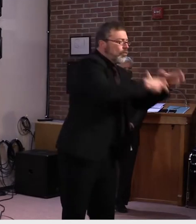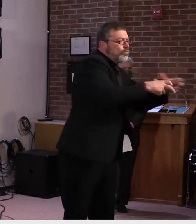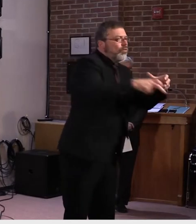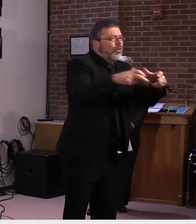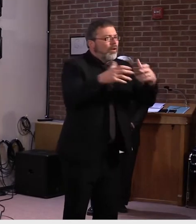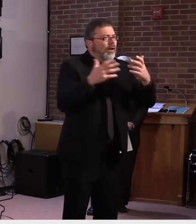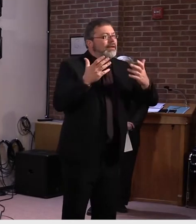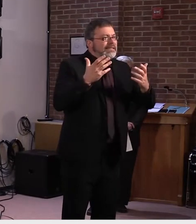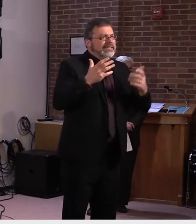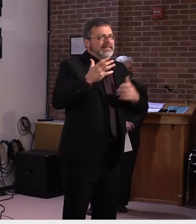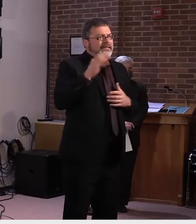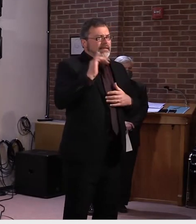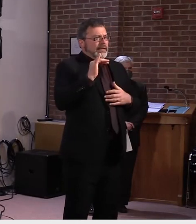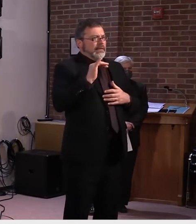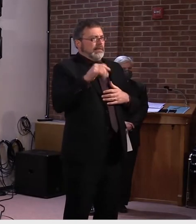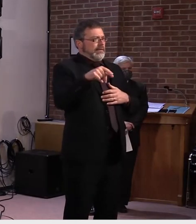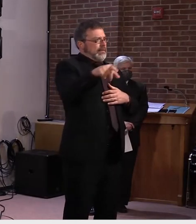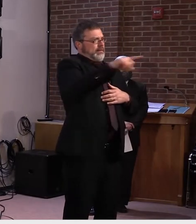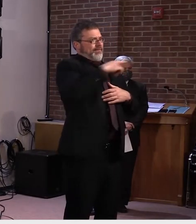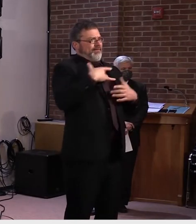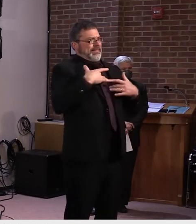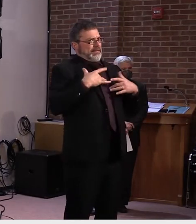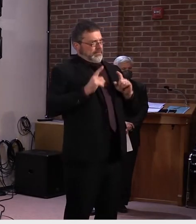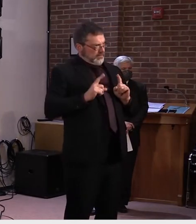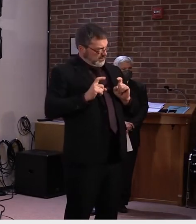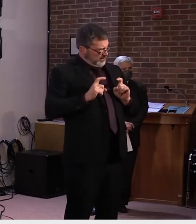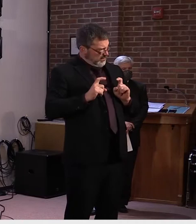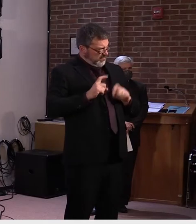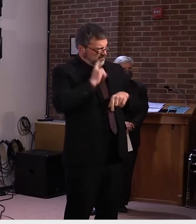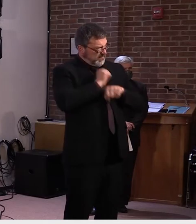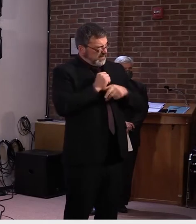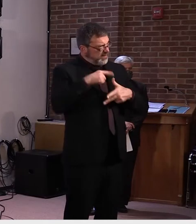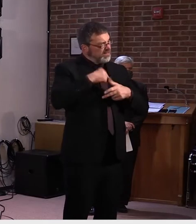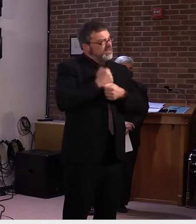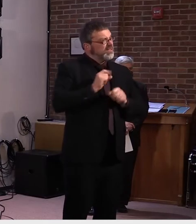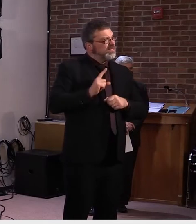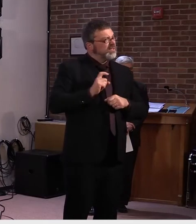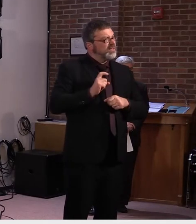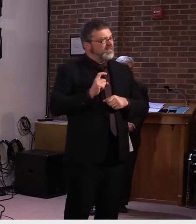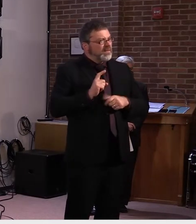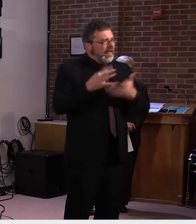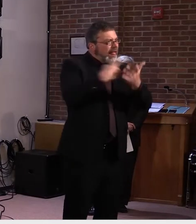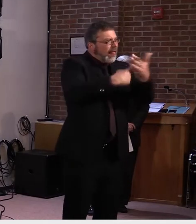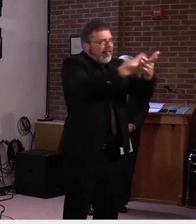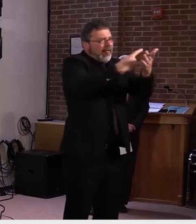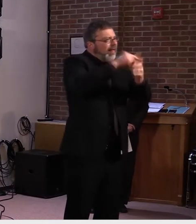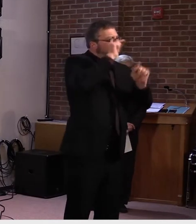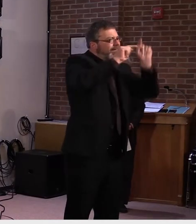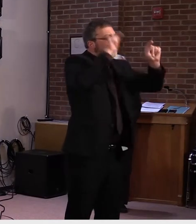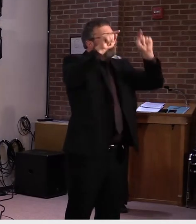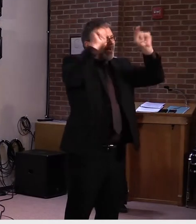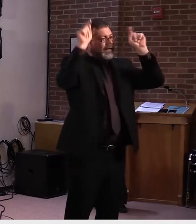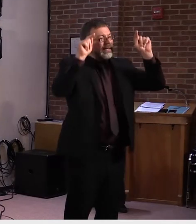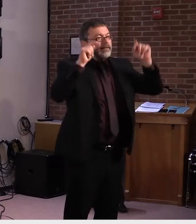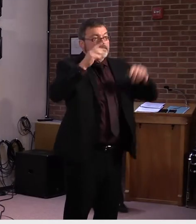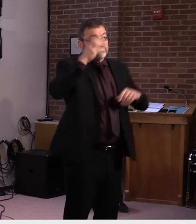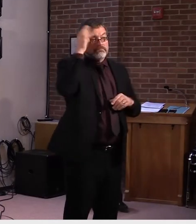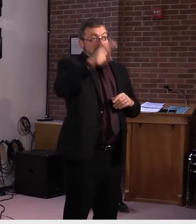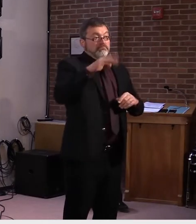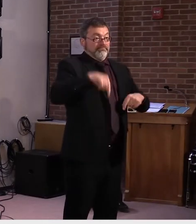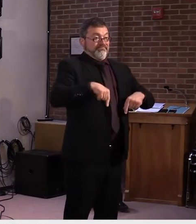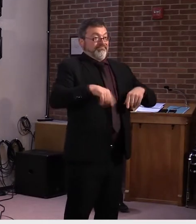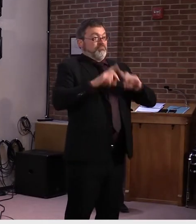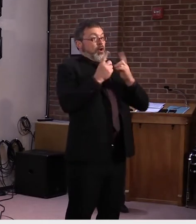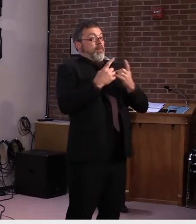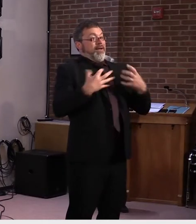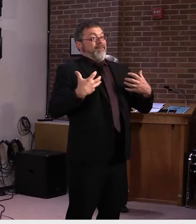learning, has been studied, debated, and answered by Dr. Levine and his team at the Department of Health and supported by